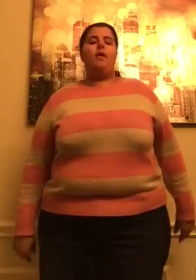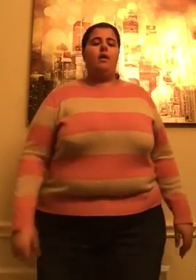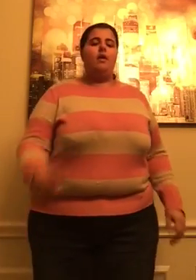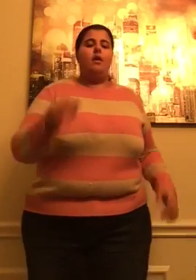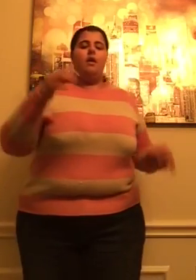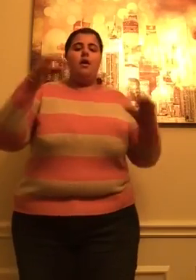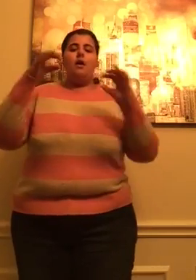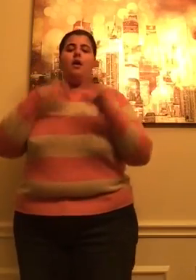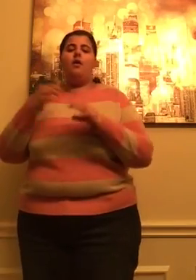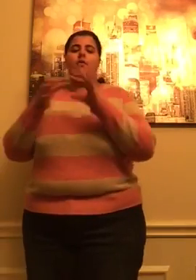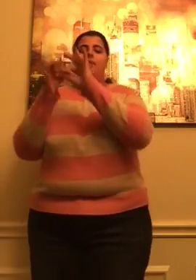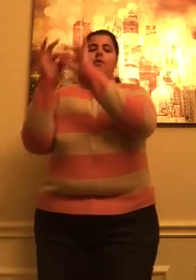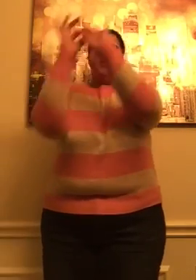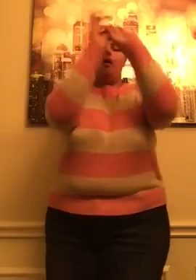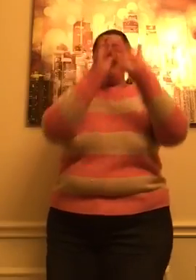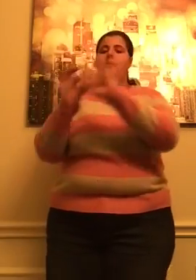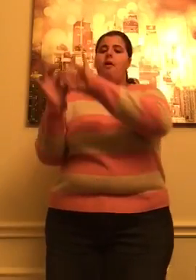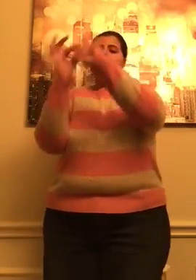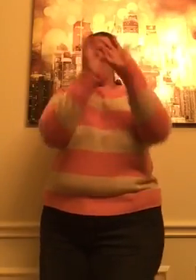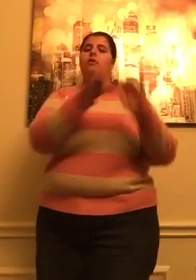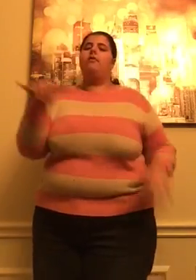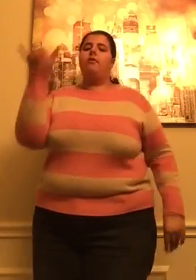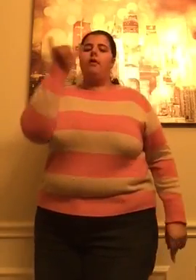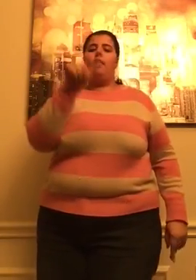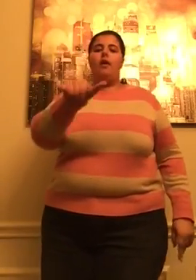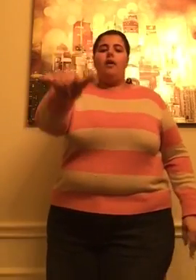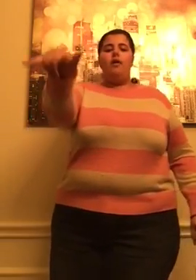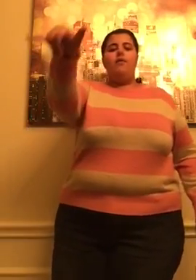I will stand by you forever